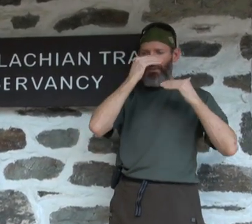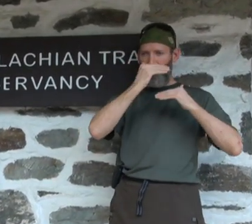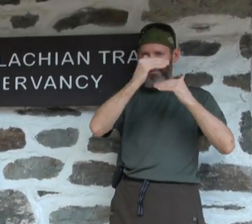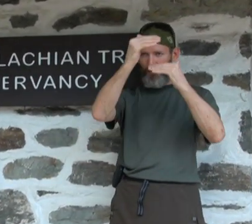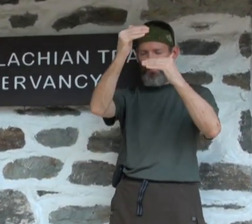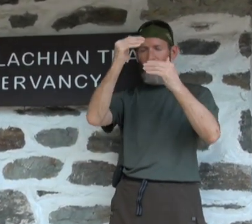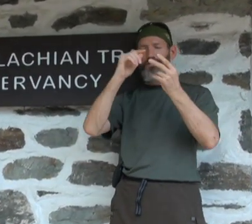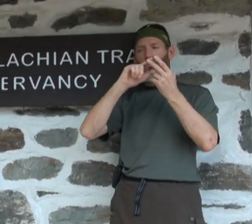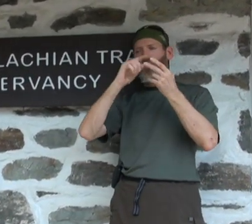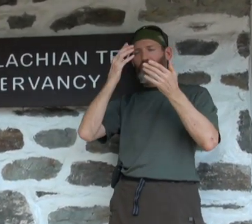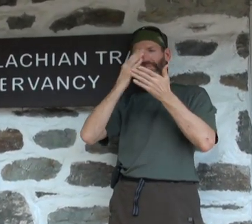You're home.